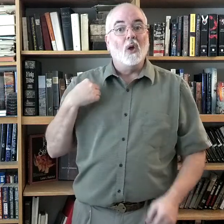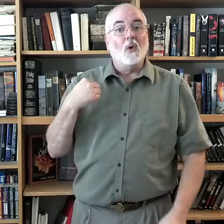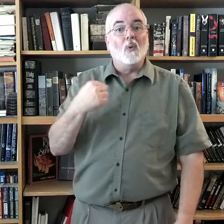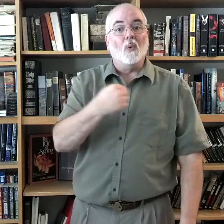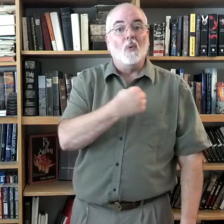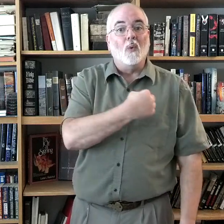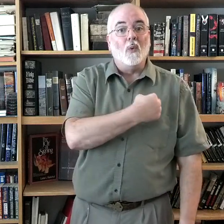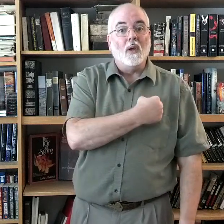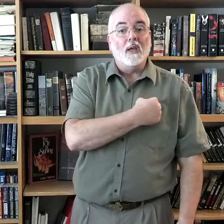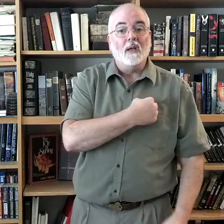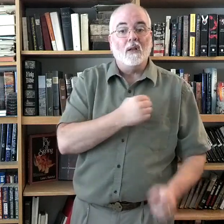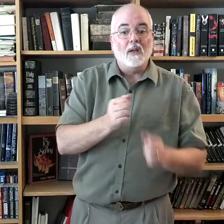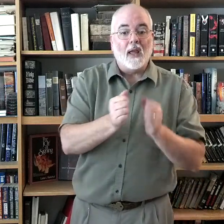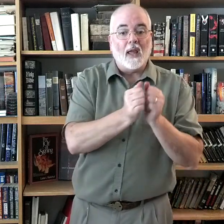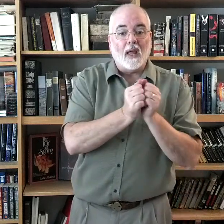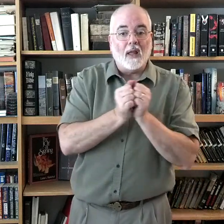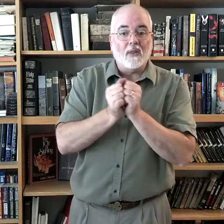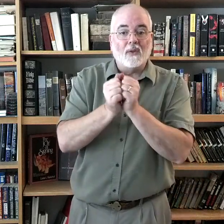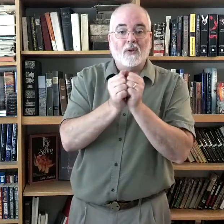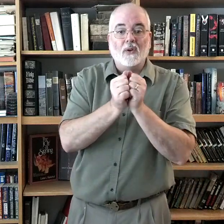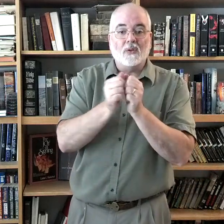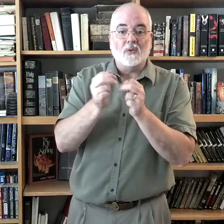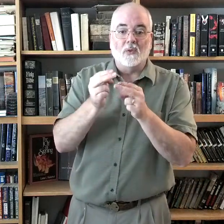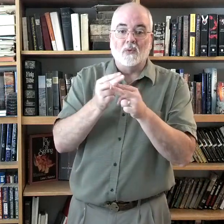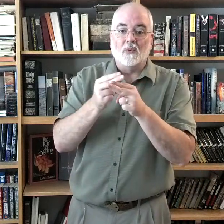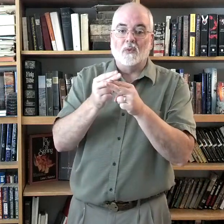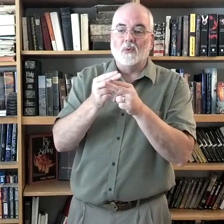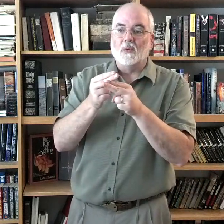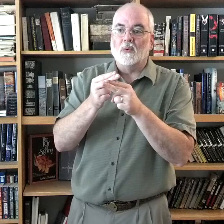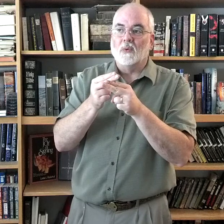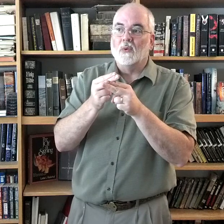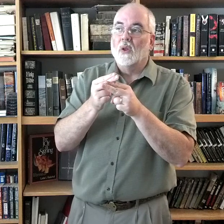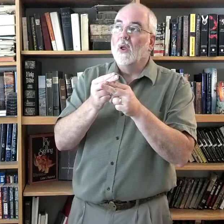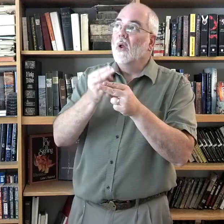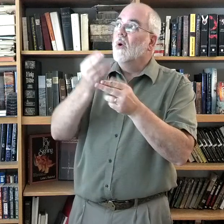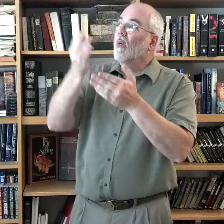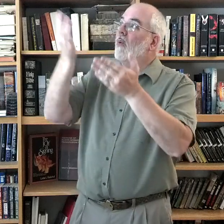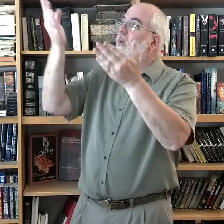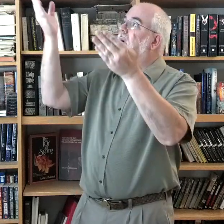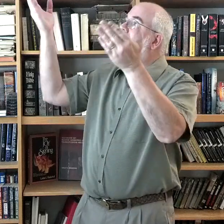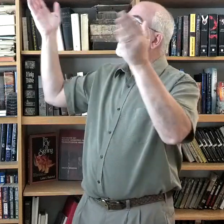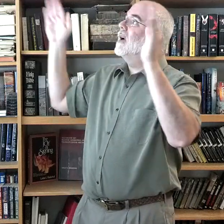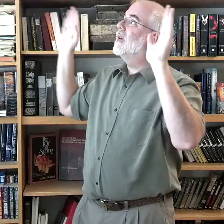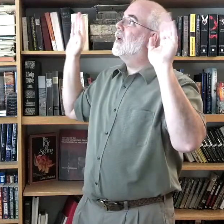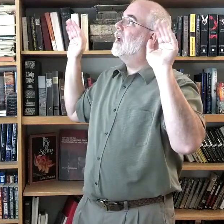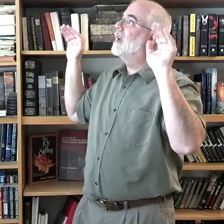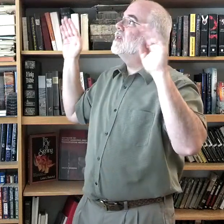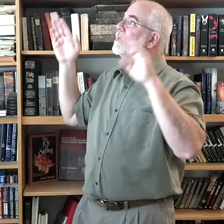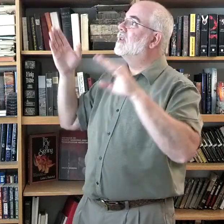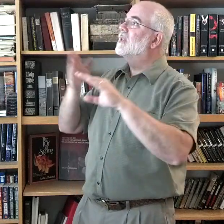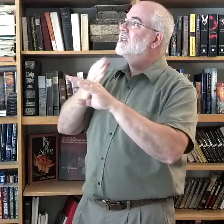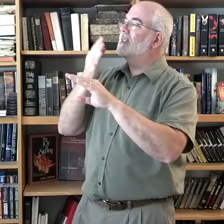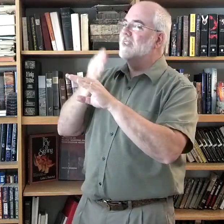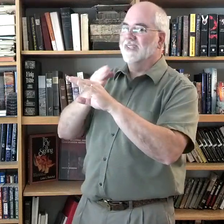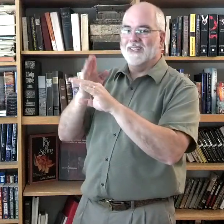We'll gather soon, where angels sing.